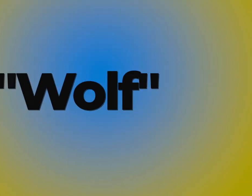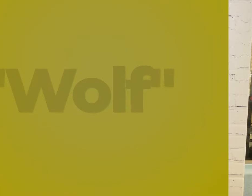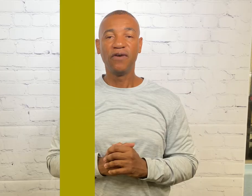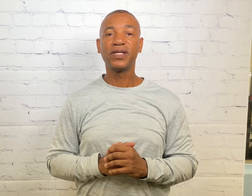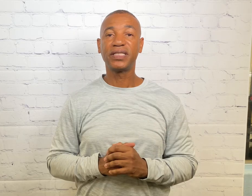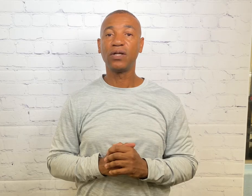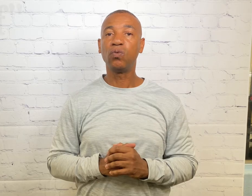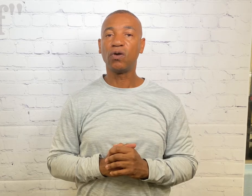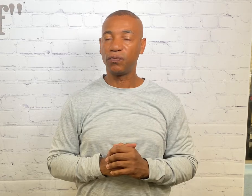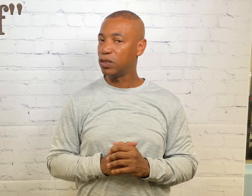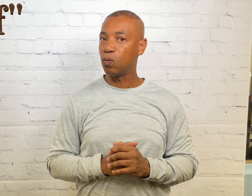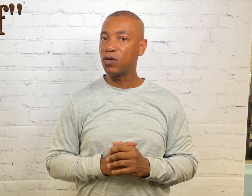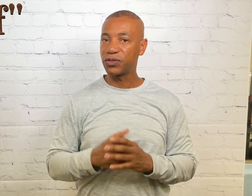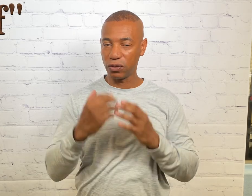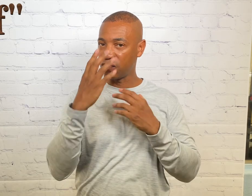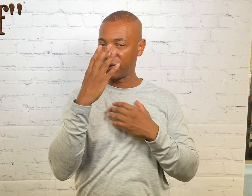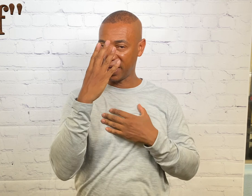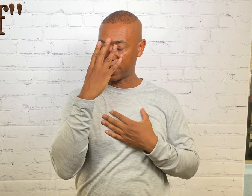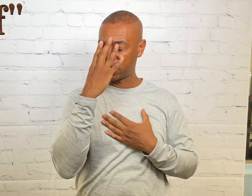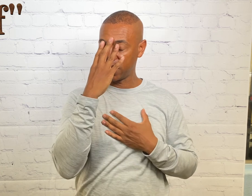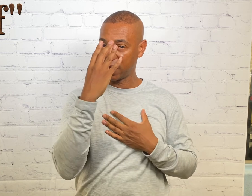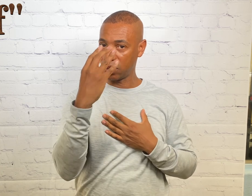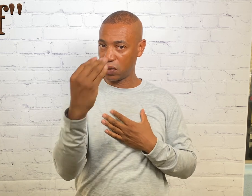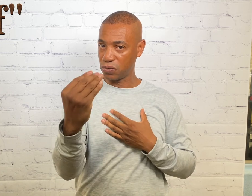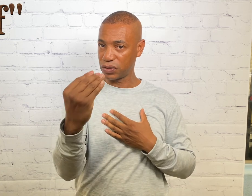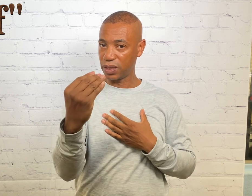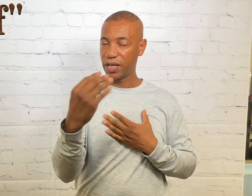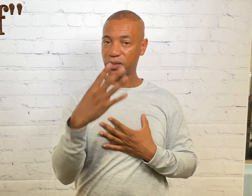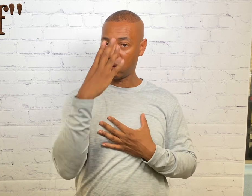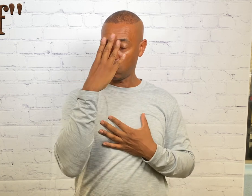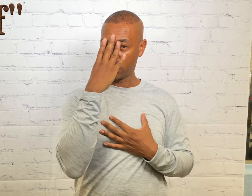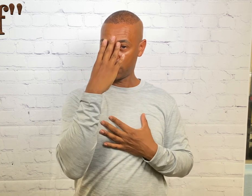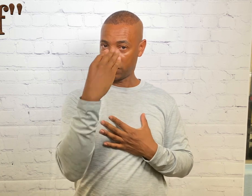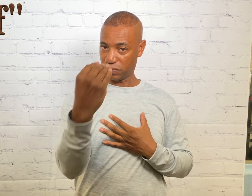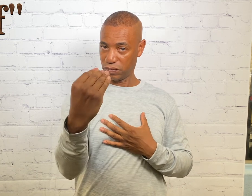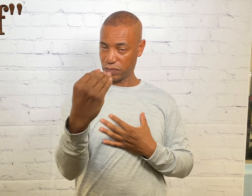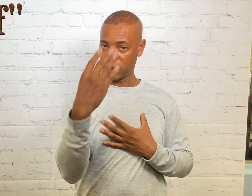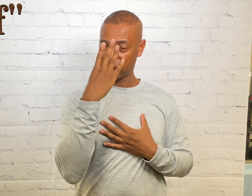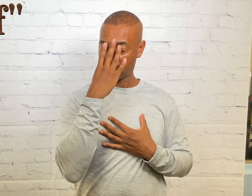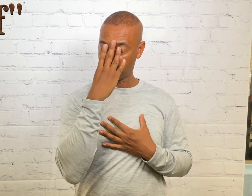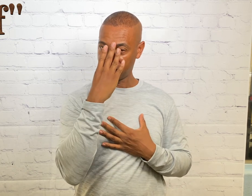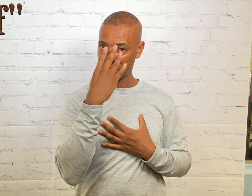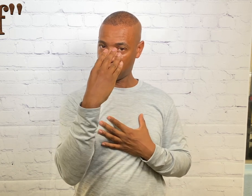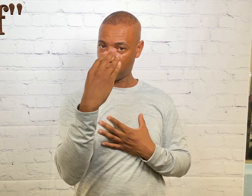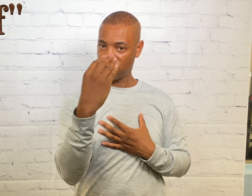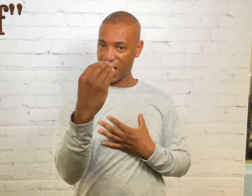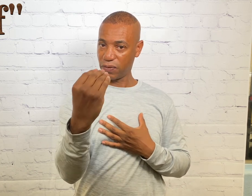For the sign wolf we know wolves are known for the extended nose. So we're going to just pretend as if we're following